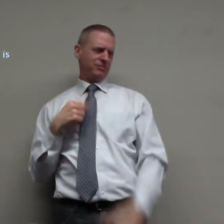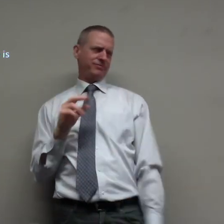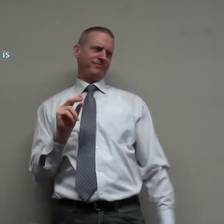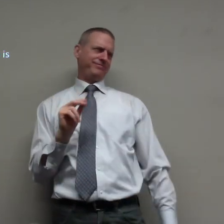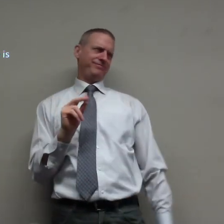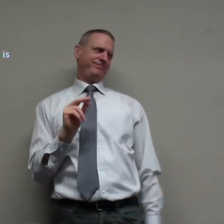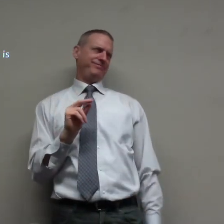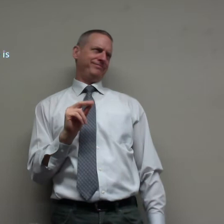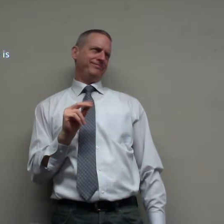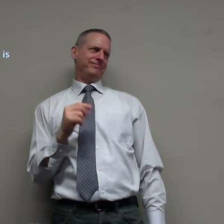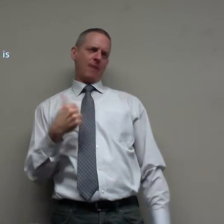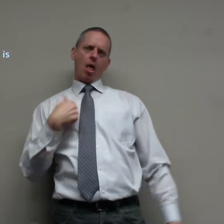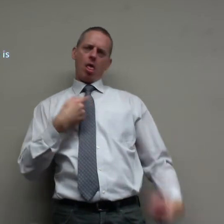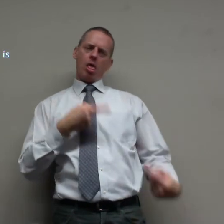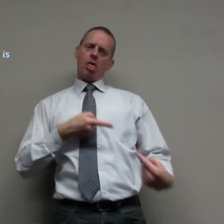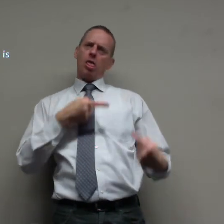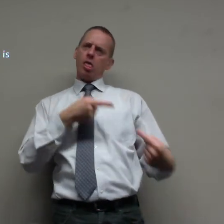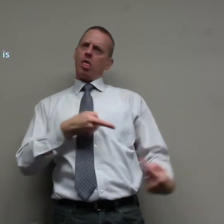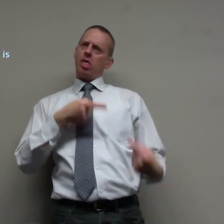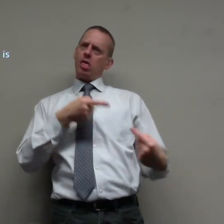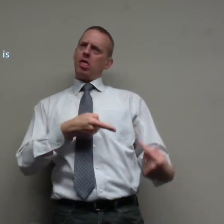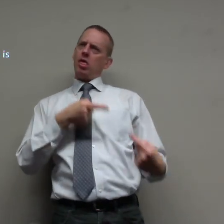no I struggle